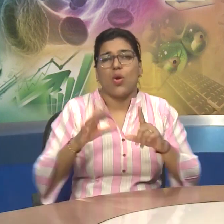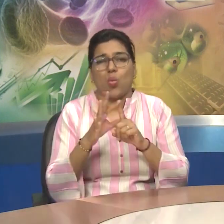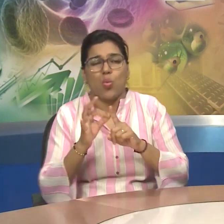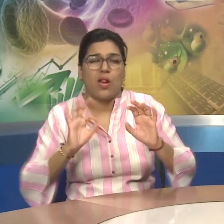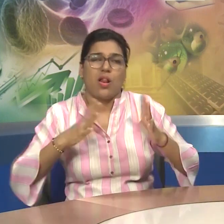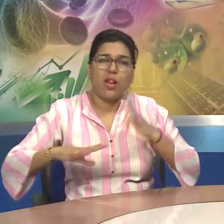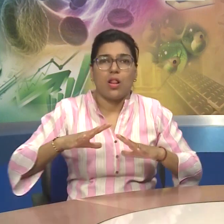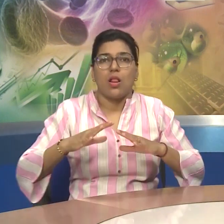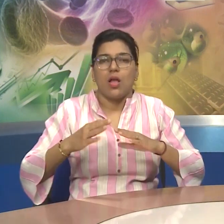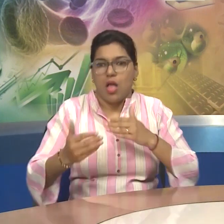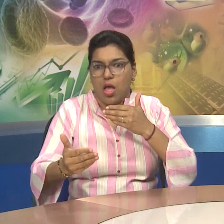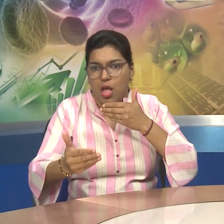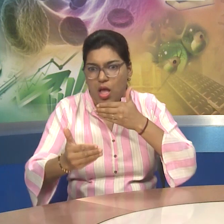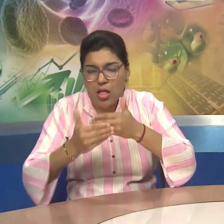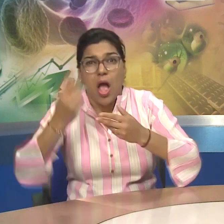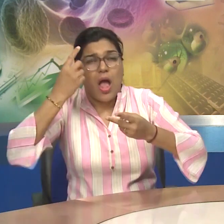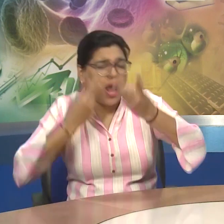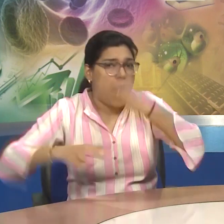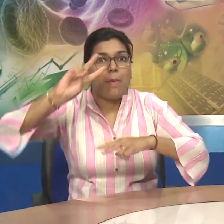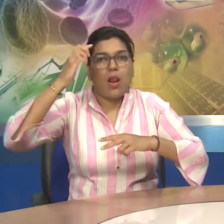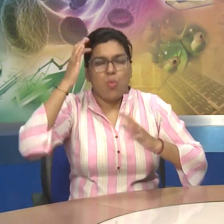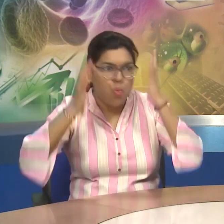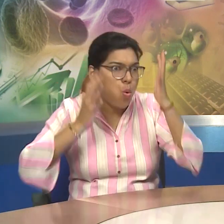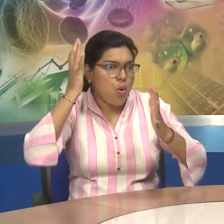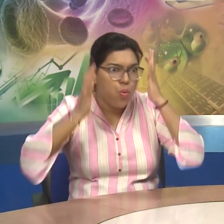Ahead While